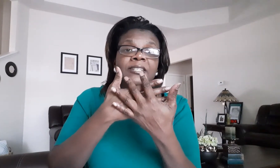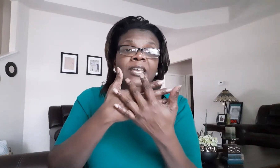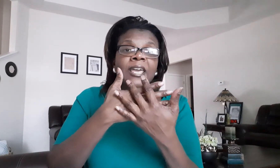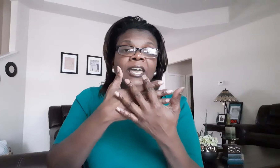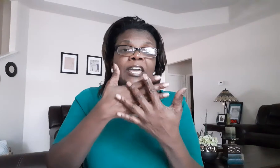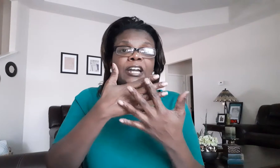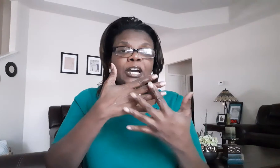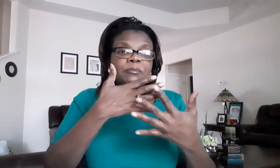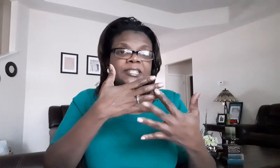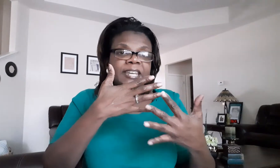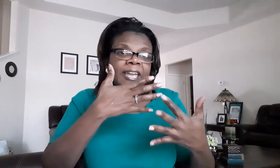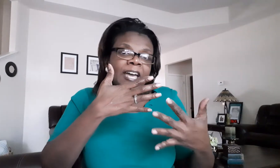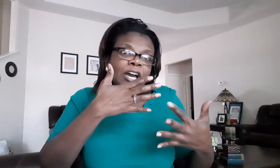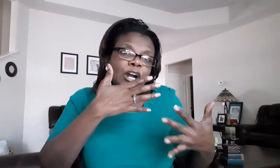and come down